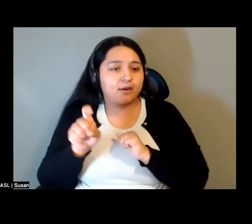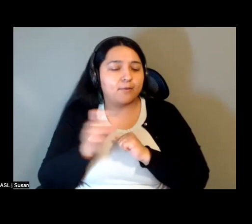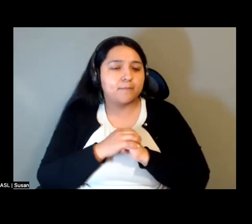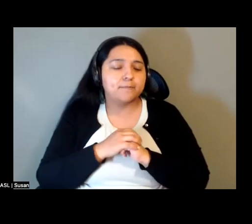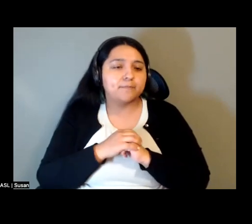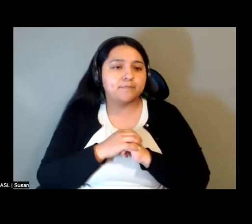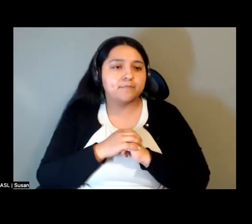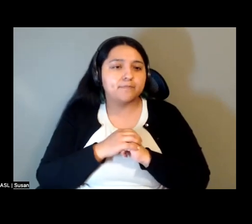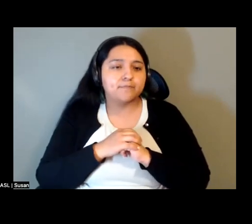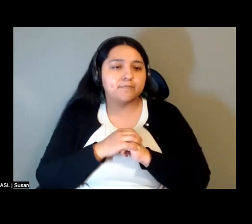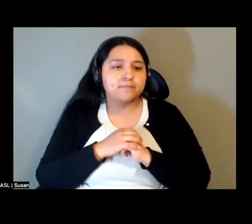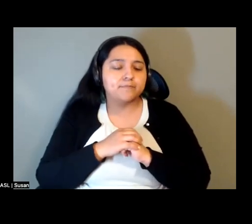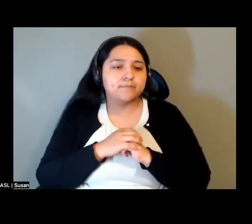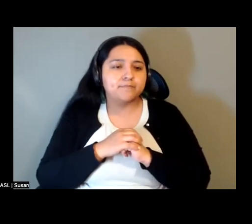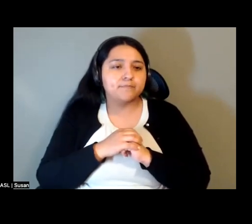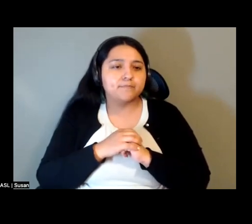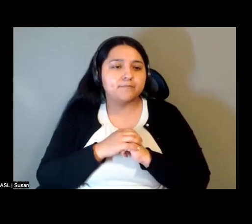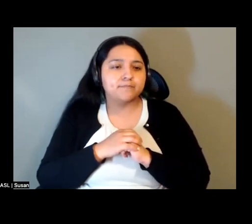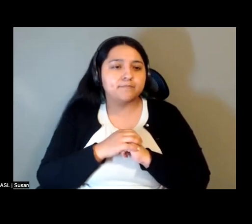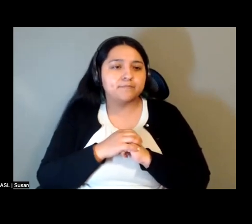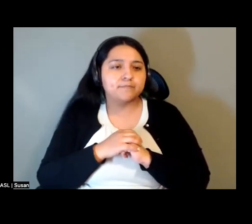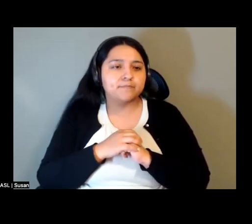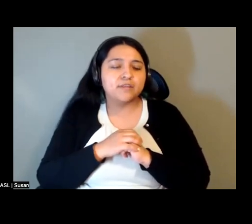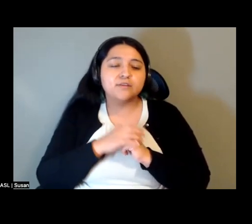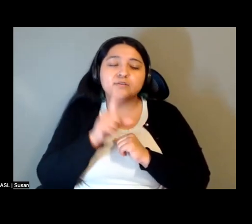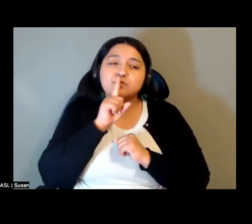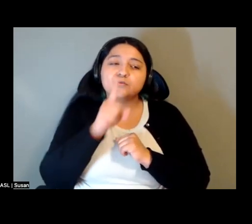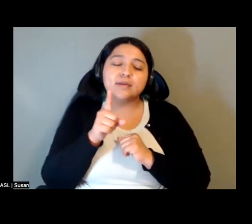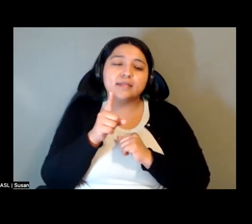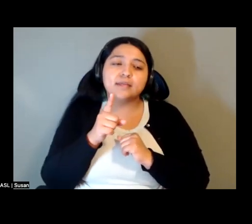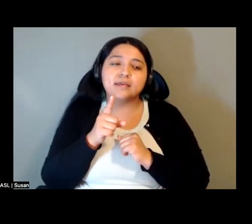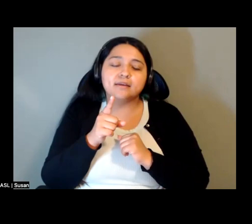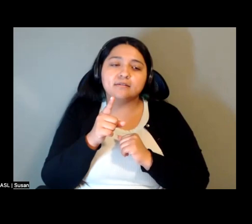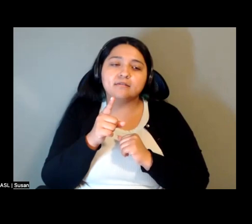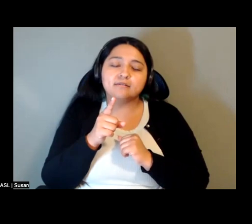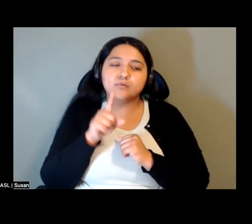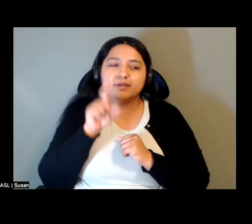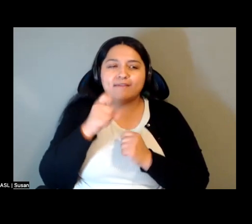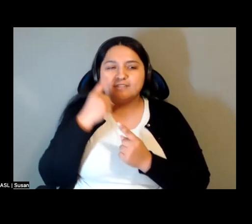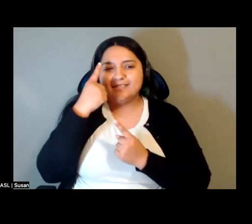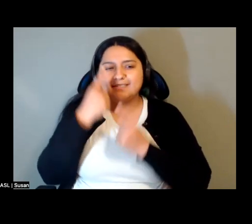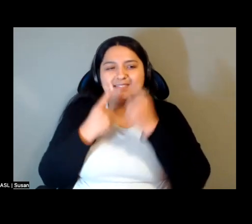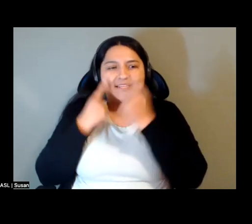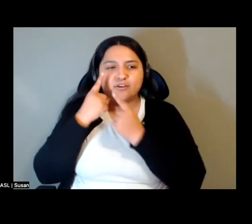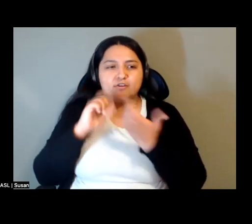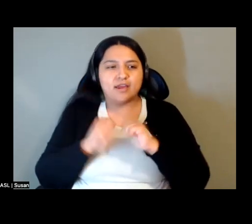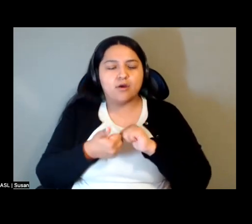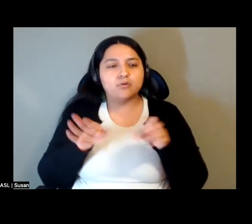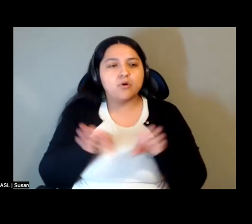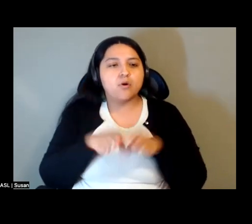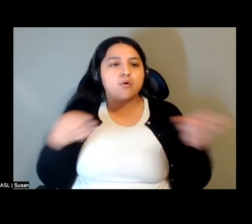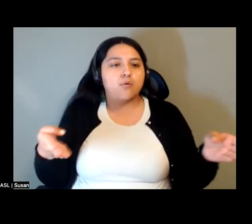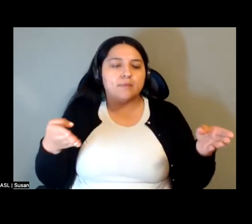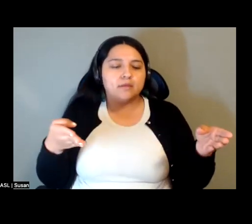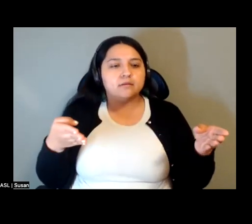And so in some sense, the municipal has to consider the way in which efforts to open up urban spaces in which to